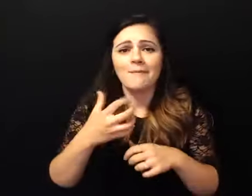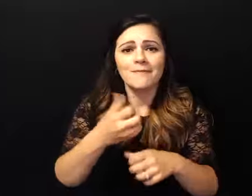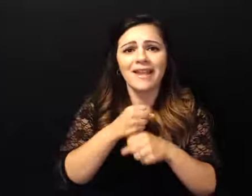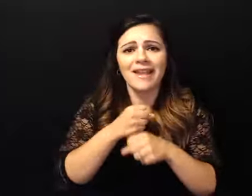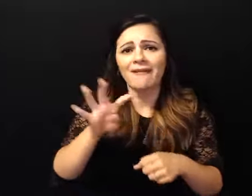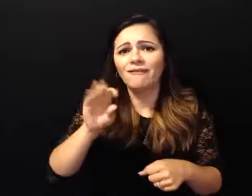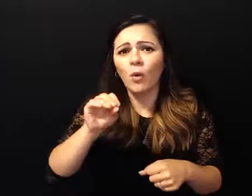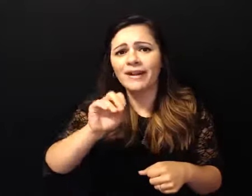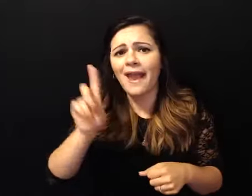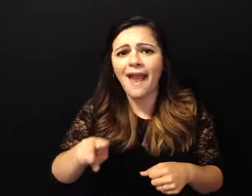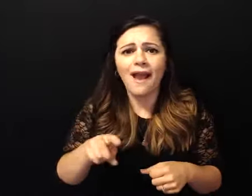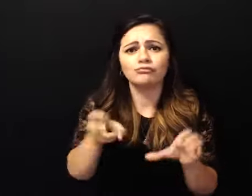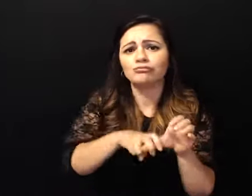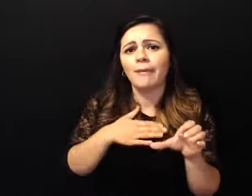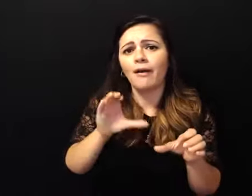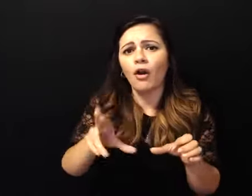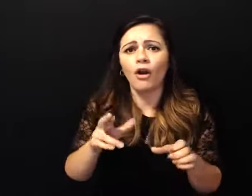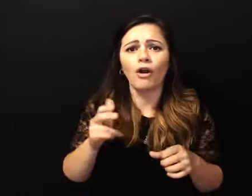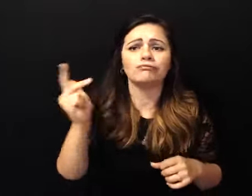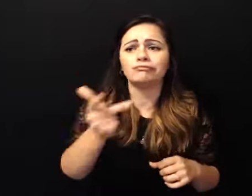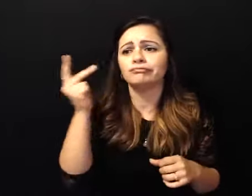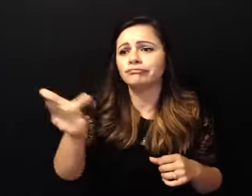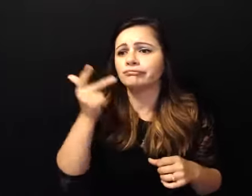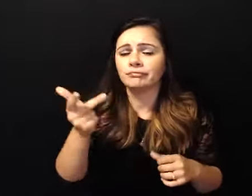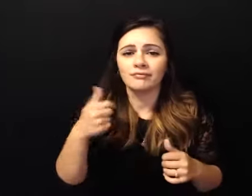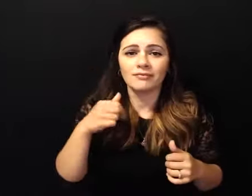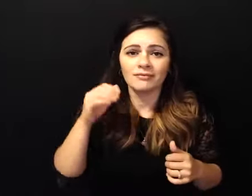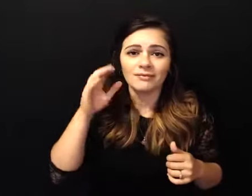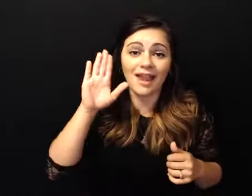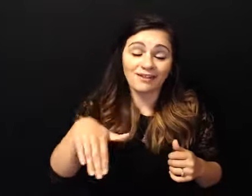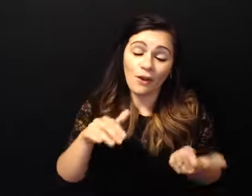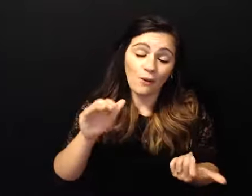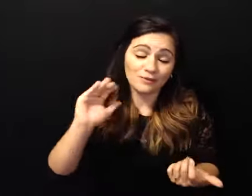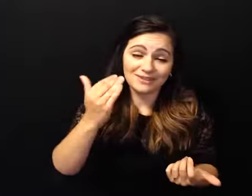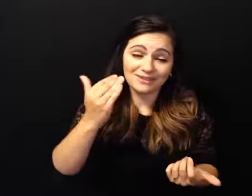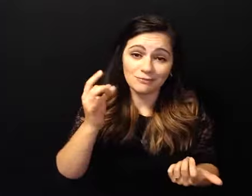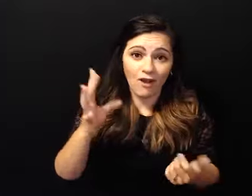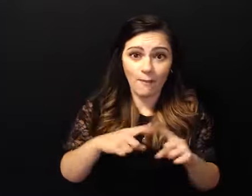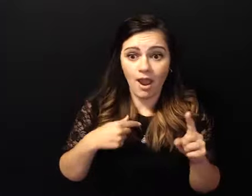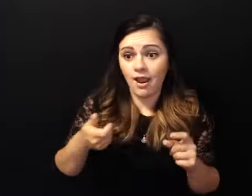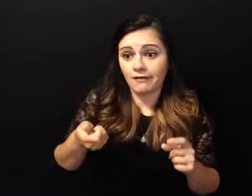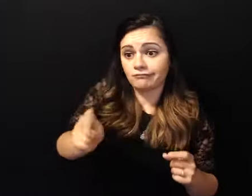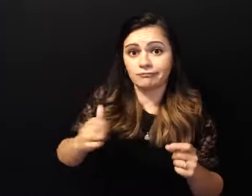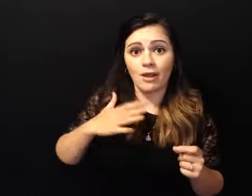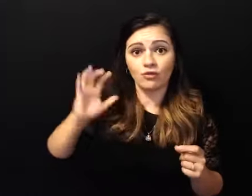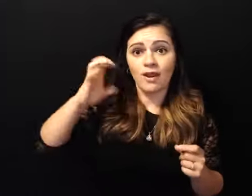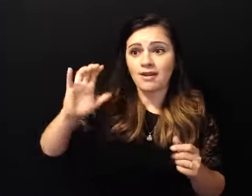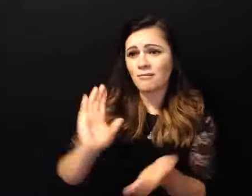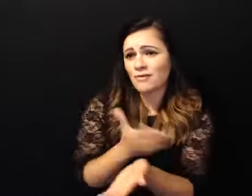the 275 loop and i know that sounds ridiculous but i turned the music up really loud and put a friend or two in the car and i felt freedom you know i felt